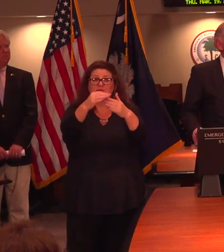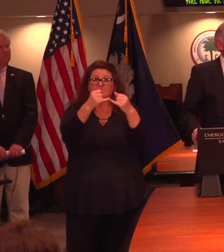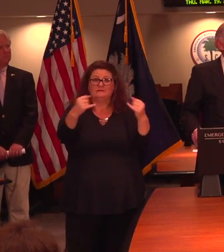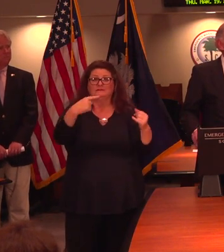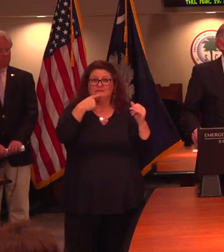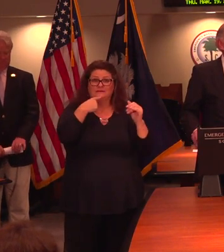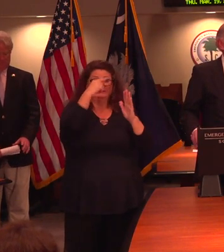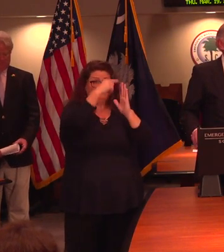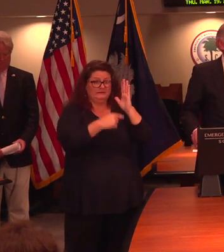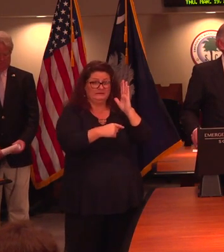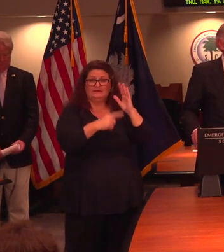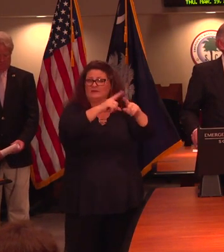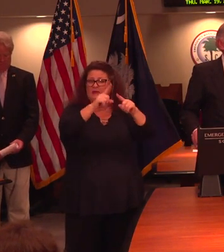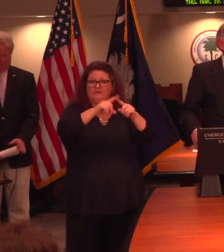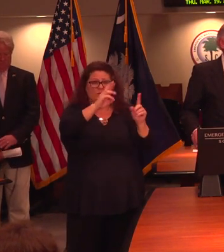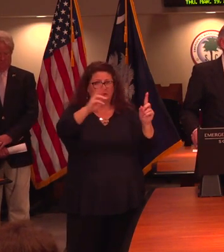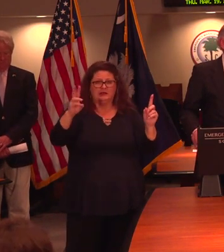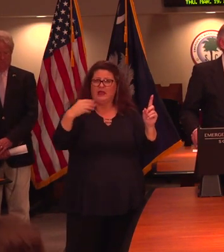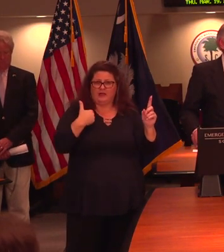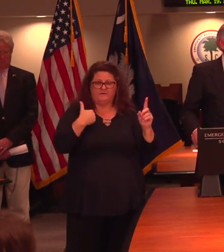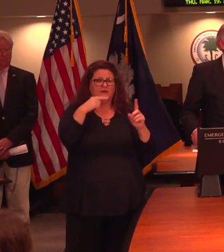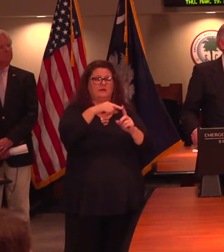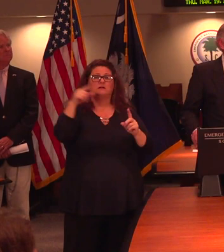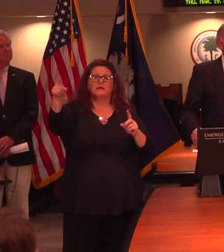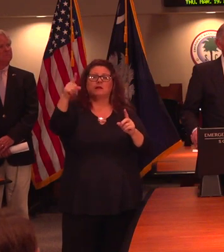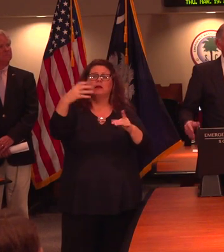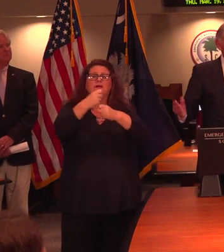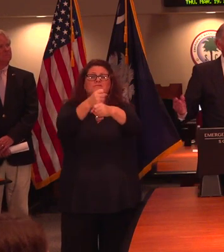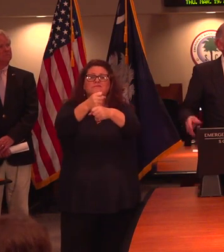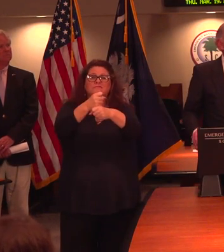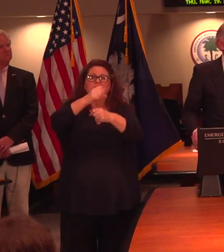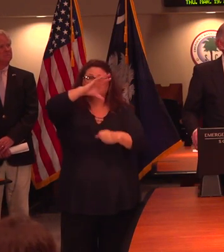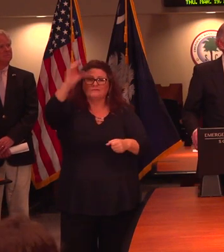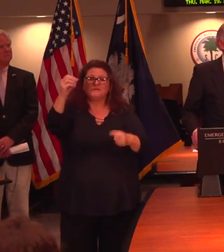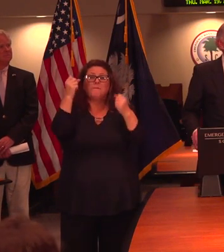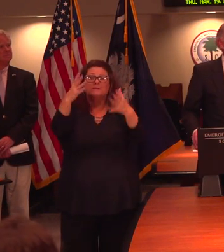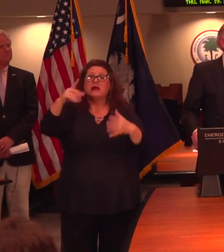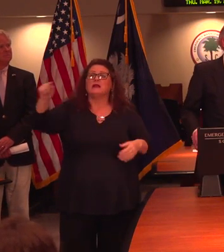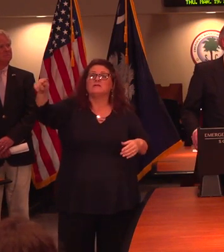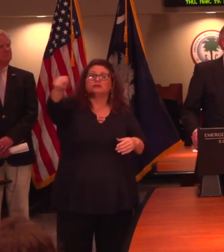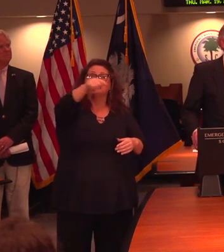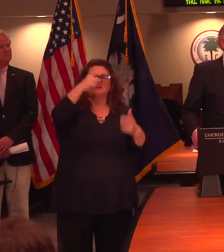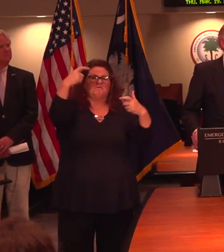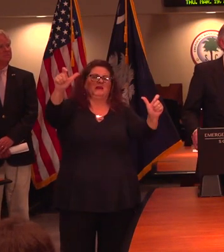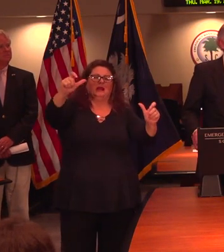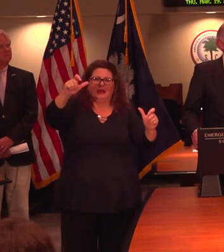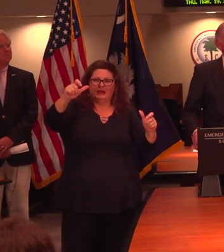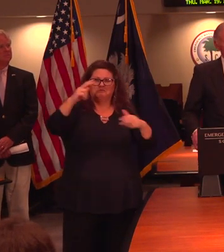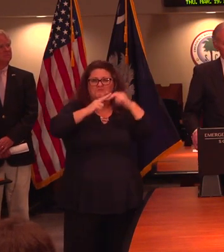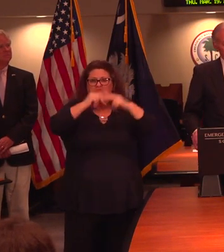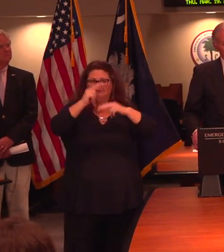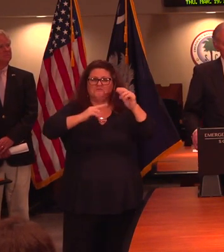in the various websites. The manufacturers, many of them are in very big plants where